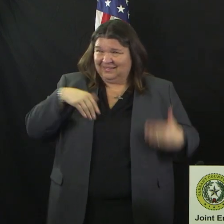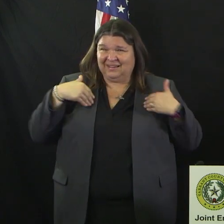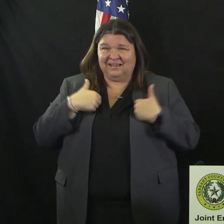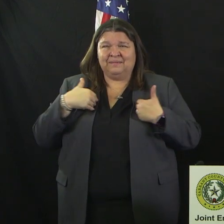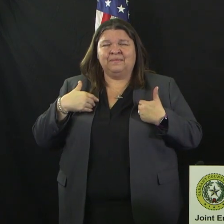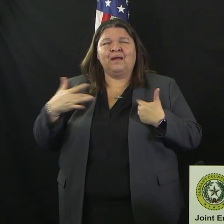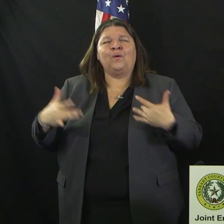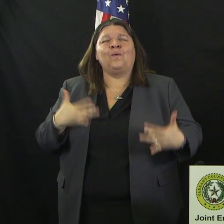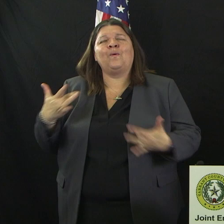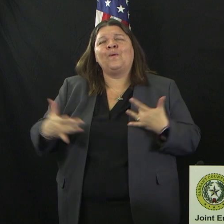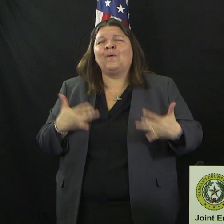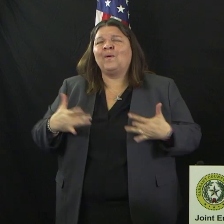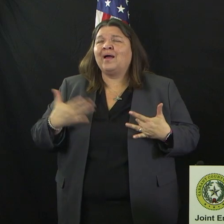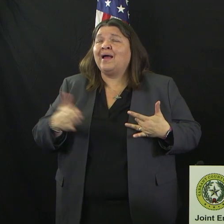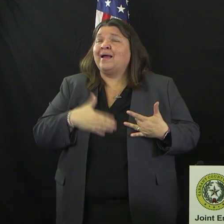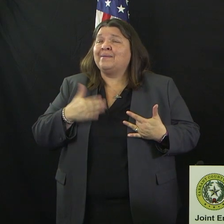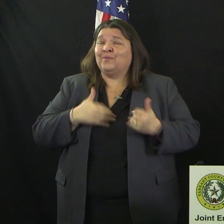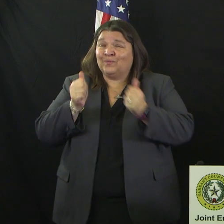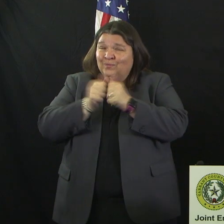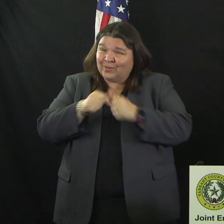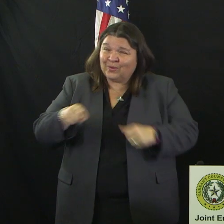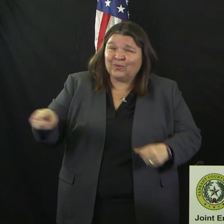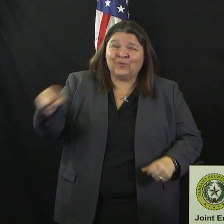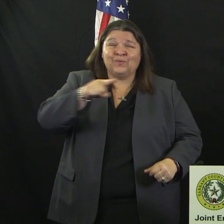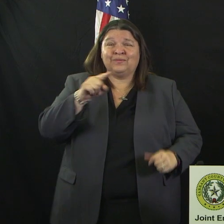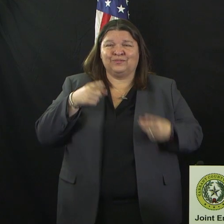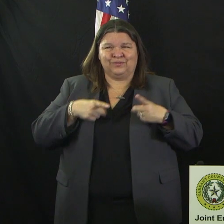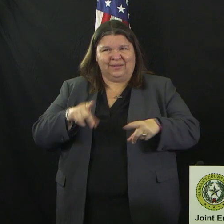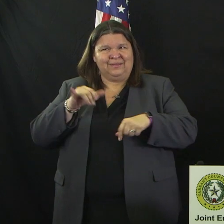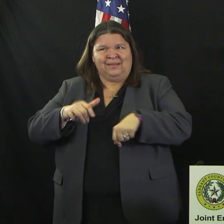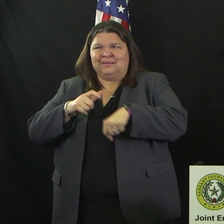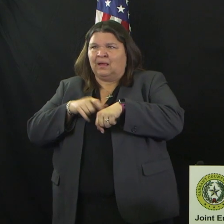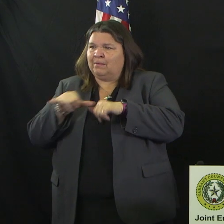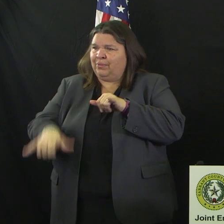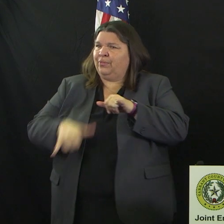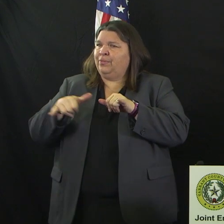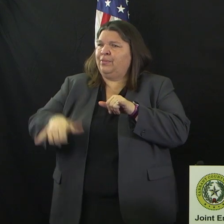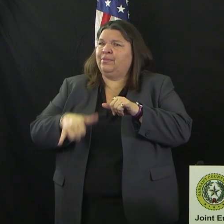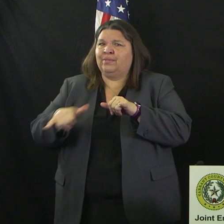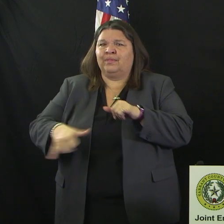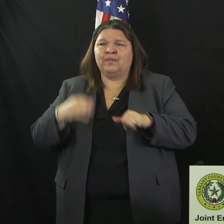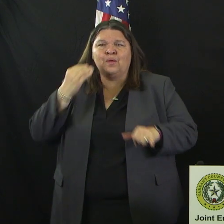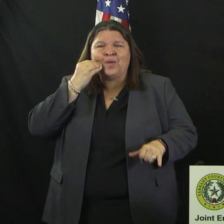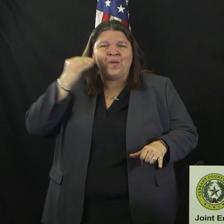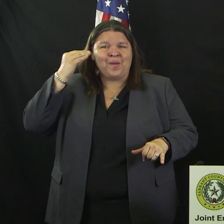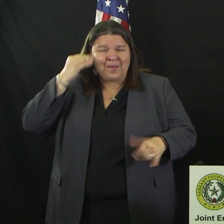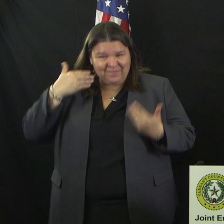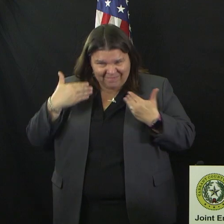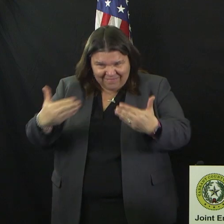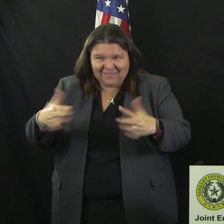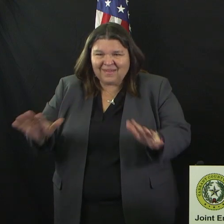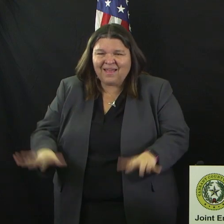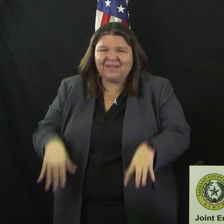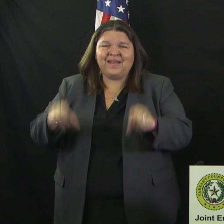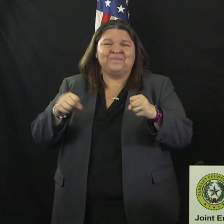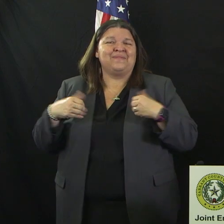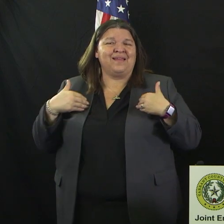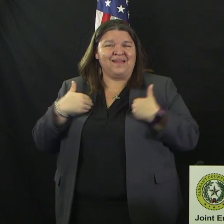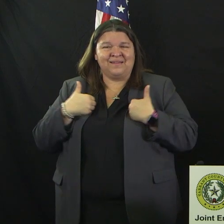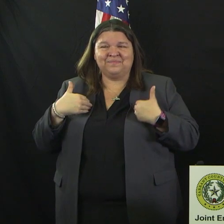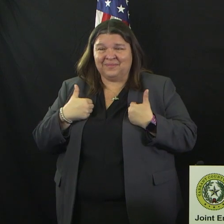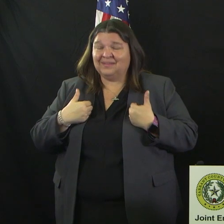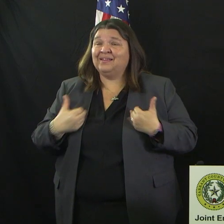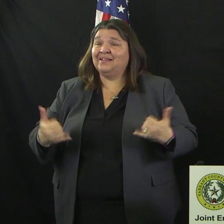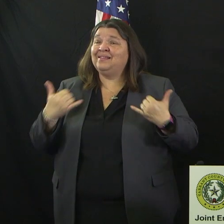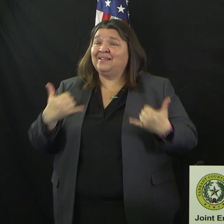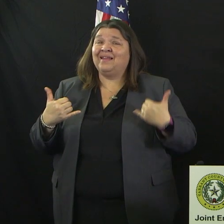concerned about our pets. We always want to take good care of them. But this is a time that our pets can really give back to us and be that